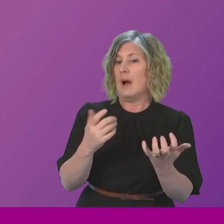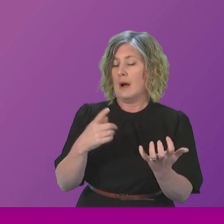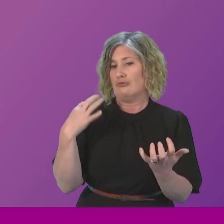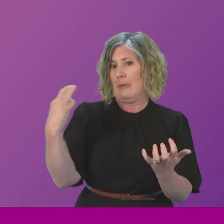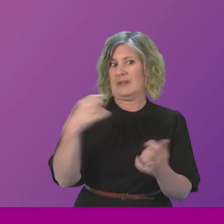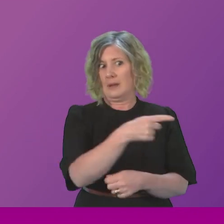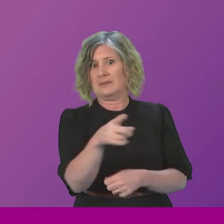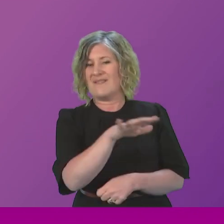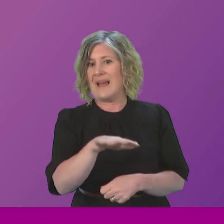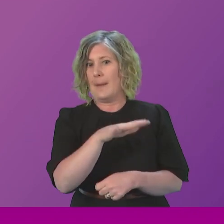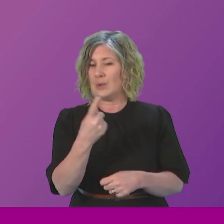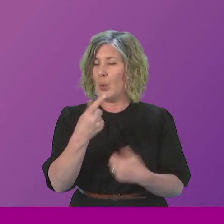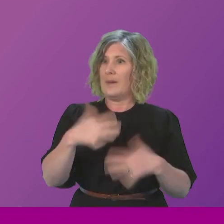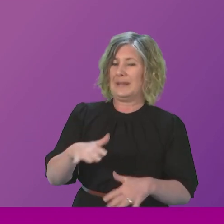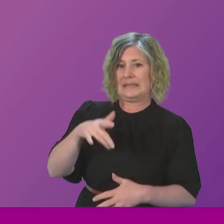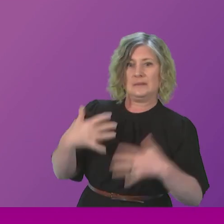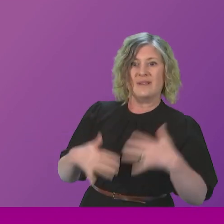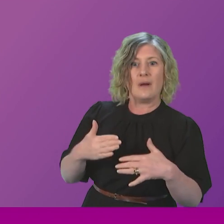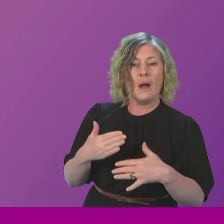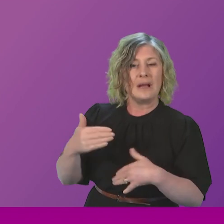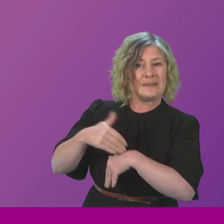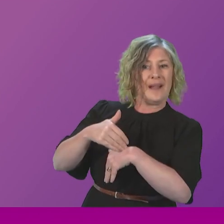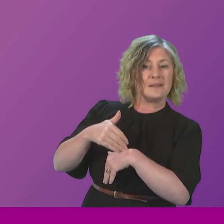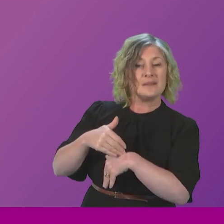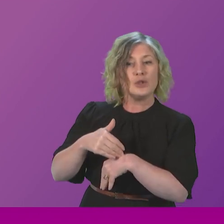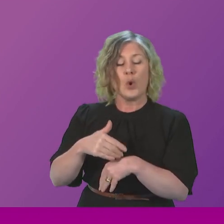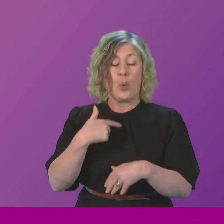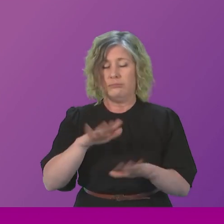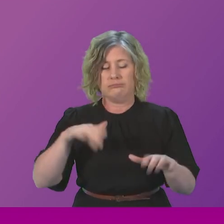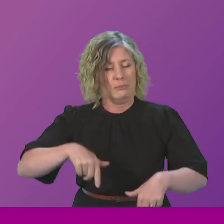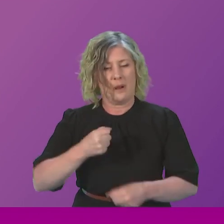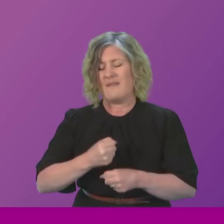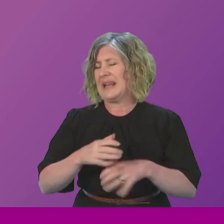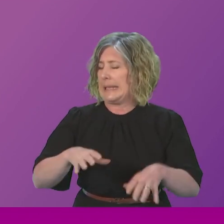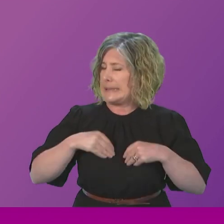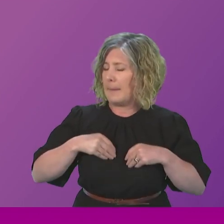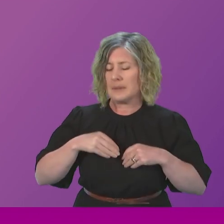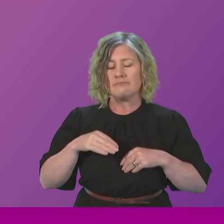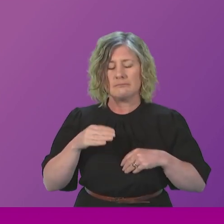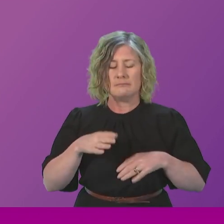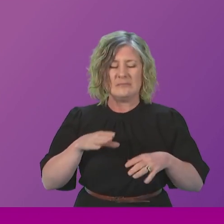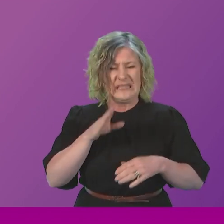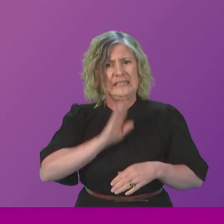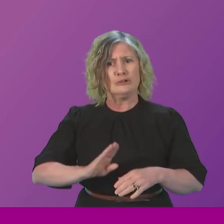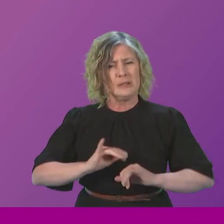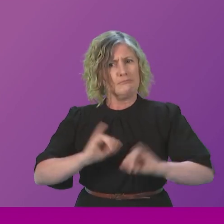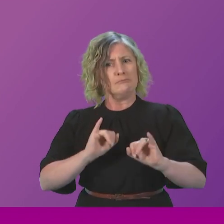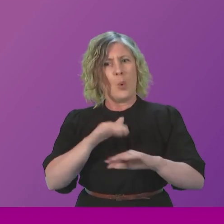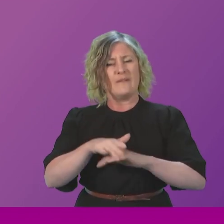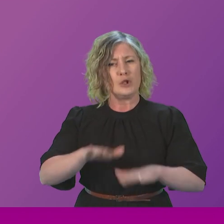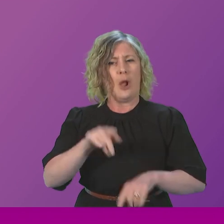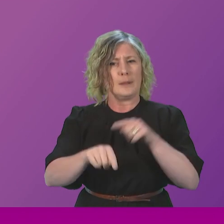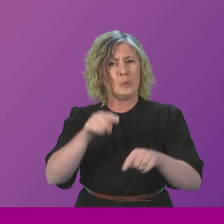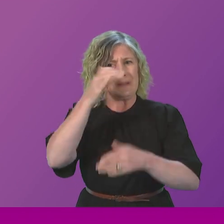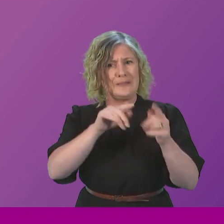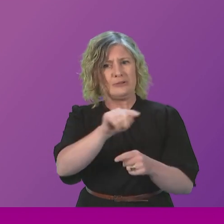affected and this government takes the issues of child protection absolutely seriously. But in reference to the issues that Miles